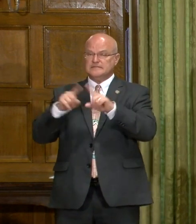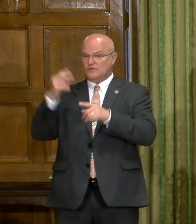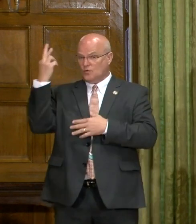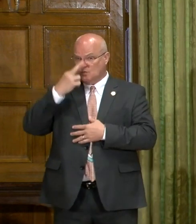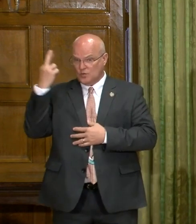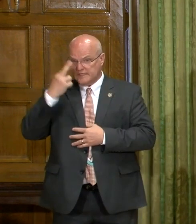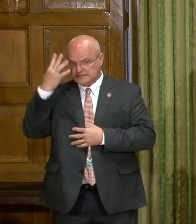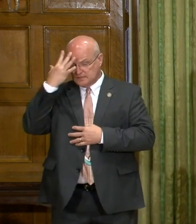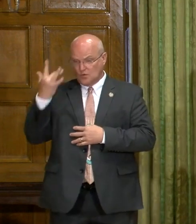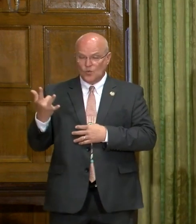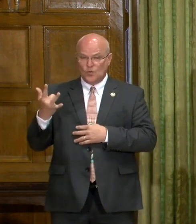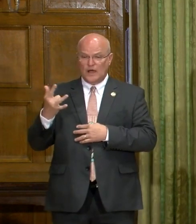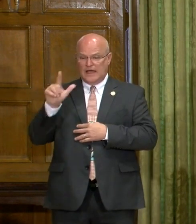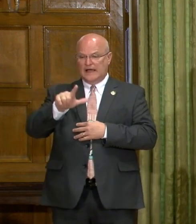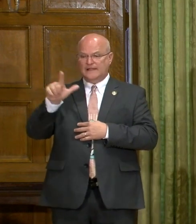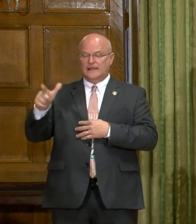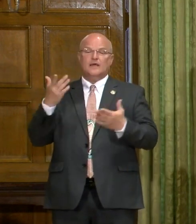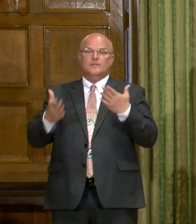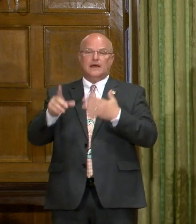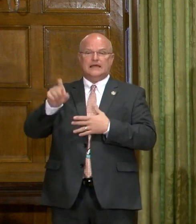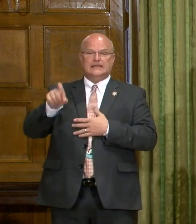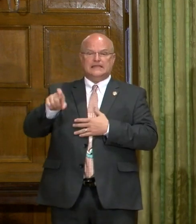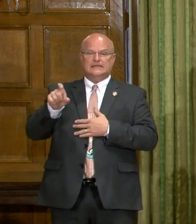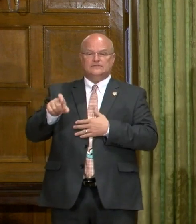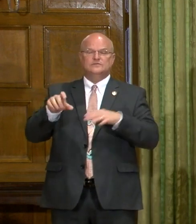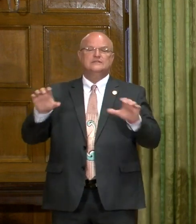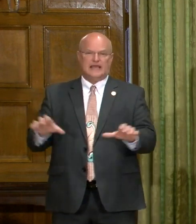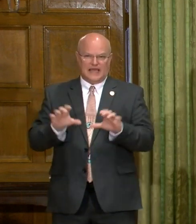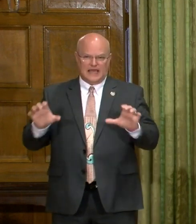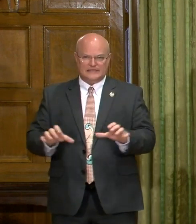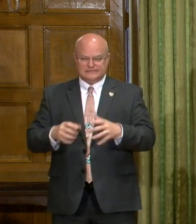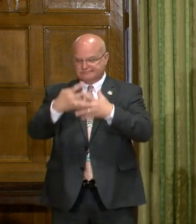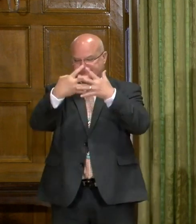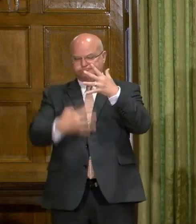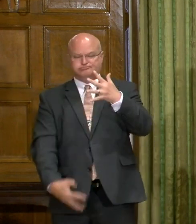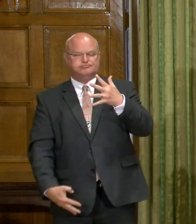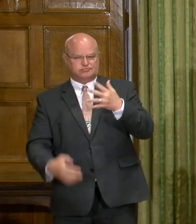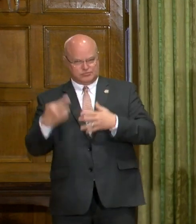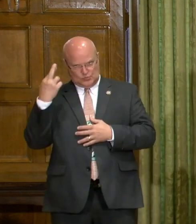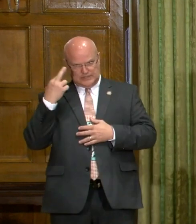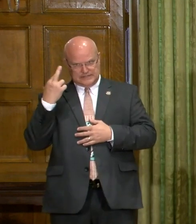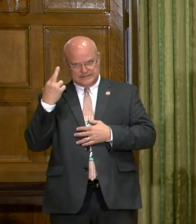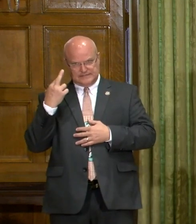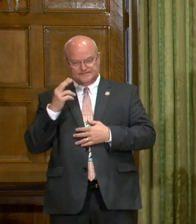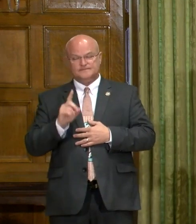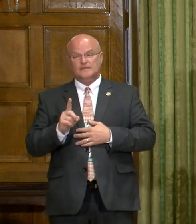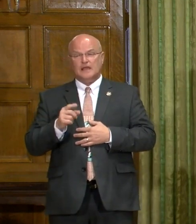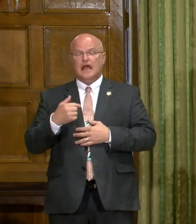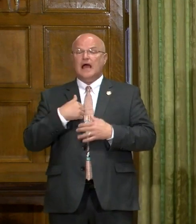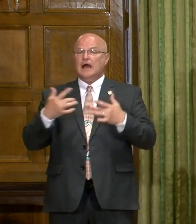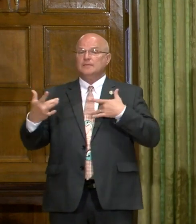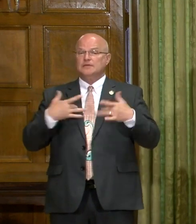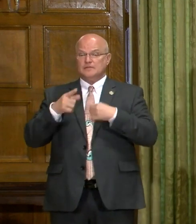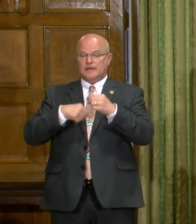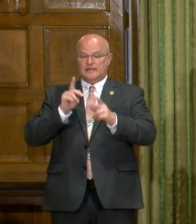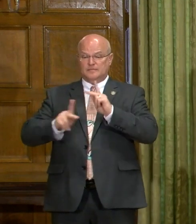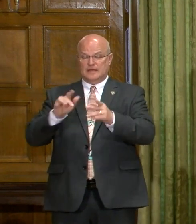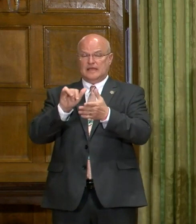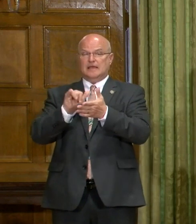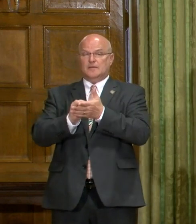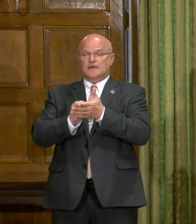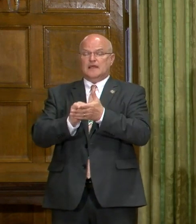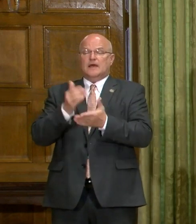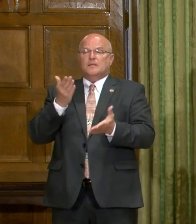different reasons that a landlord might need to take action, a whole host of different reasons. I'm concerned about those